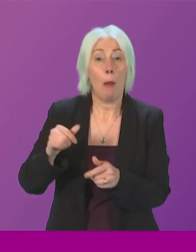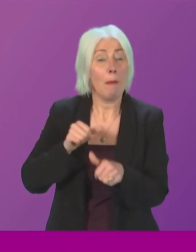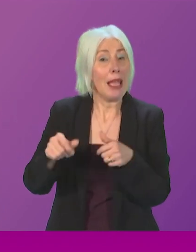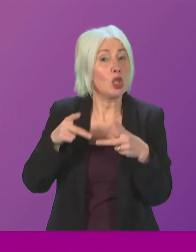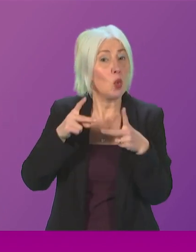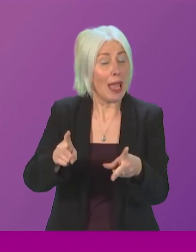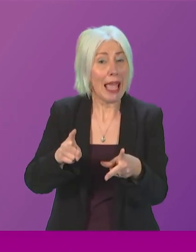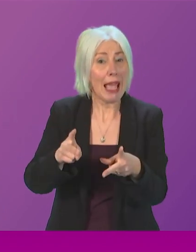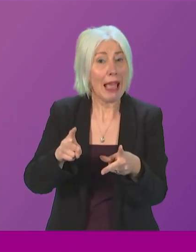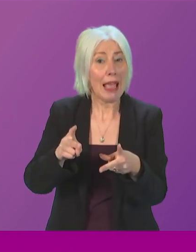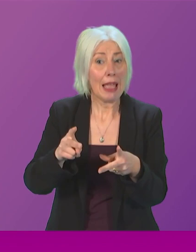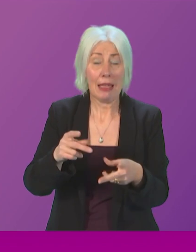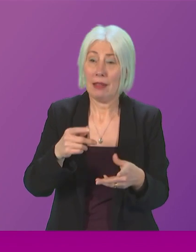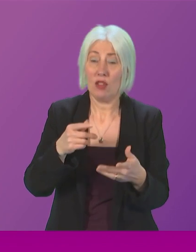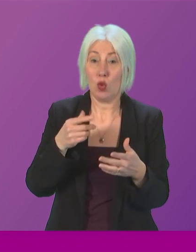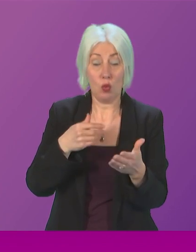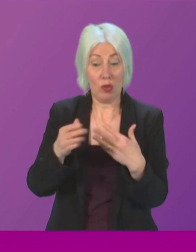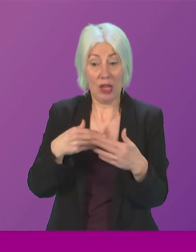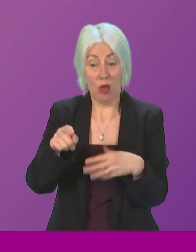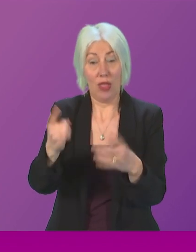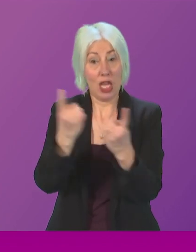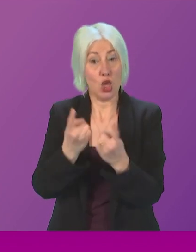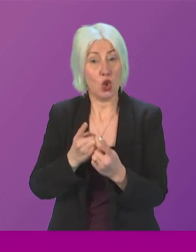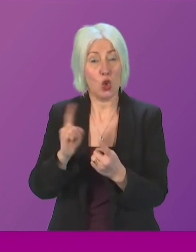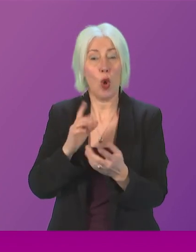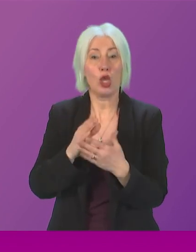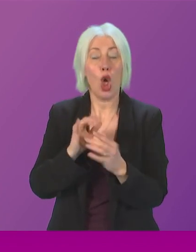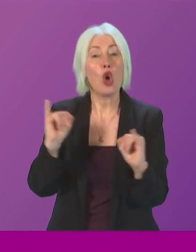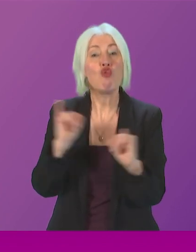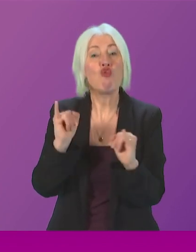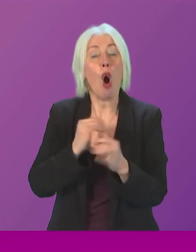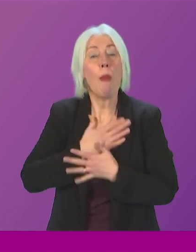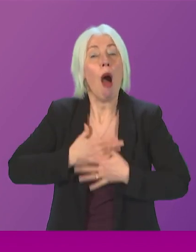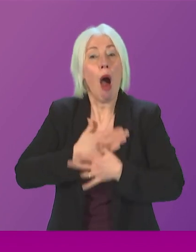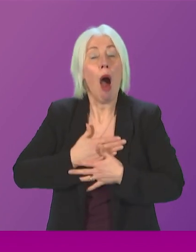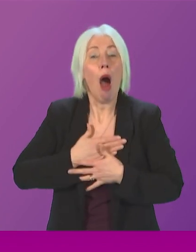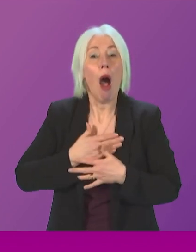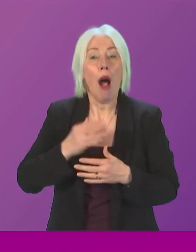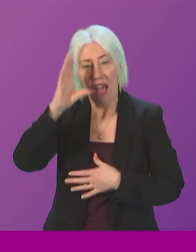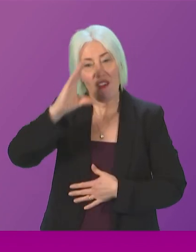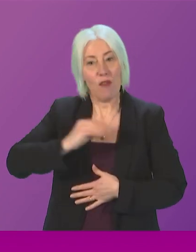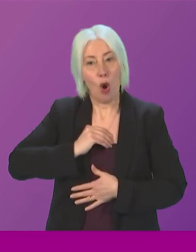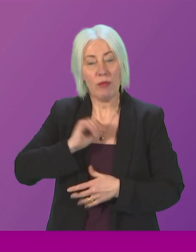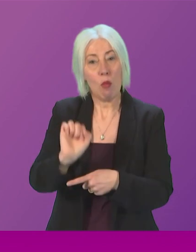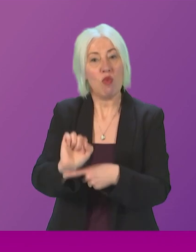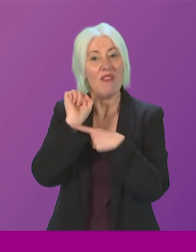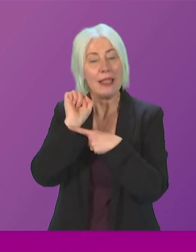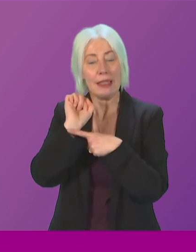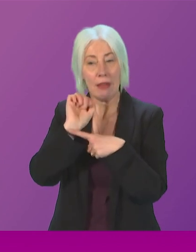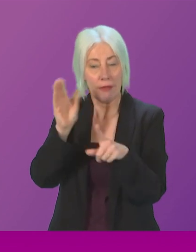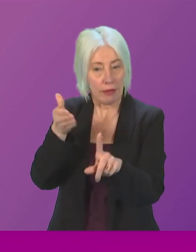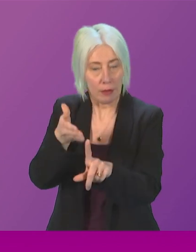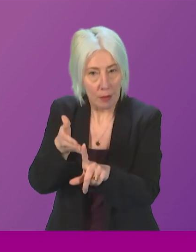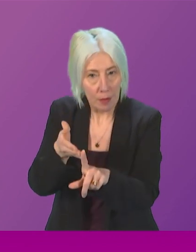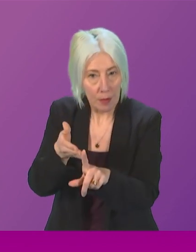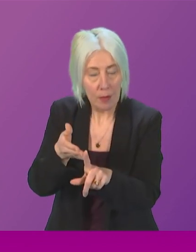approach as I say to dealing with these issues is to take a trauma-informed and preventative approach I did reference in